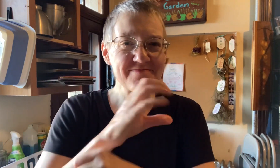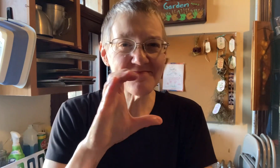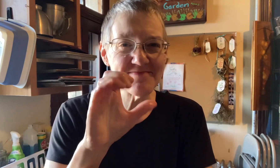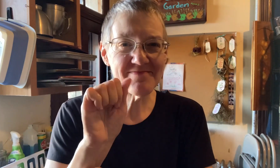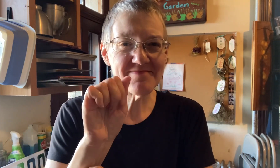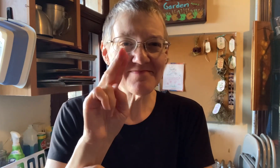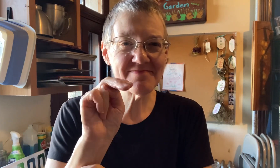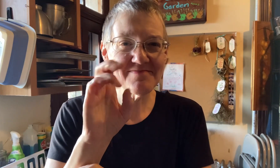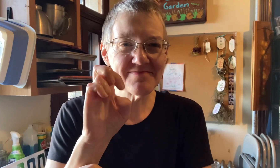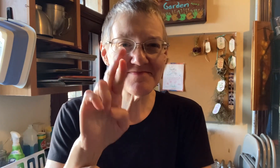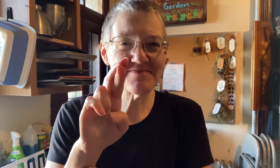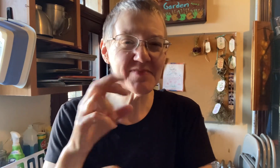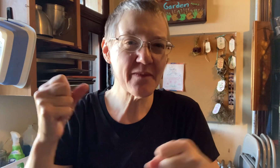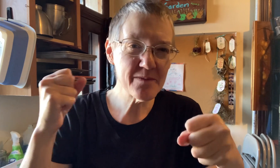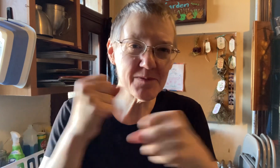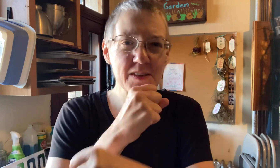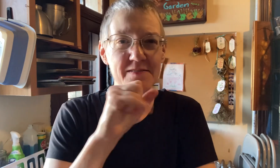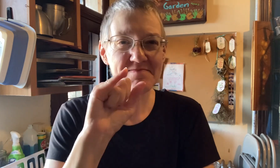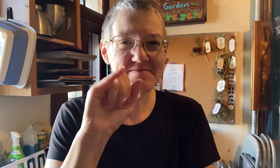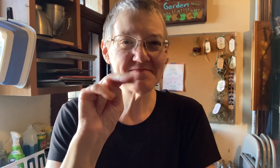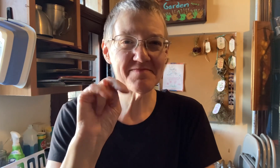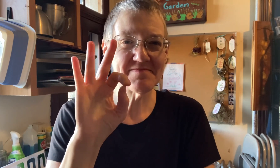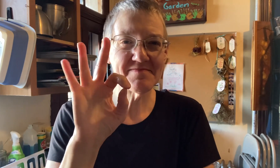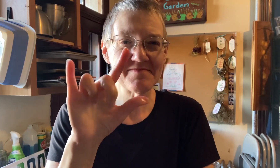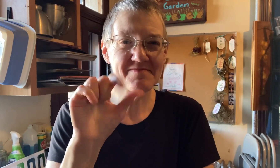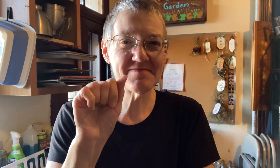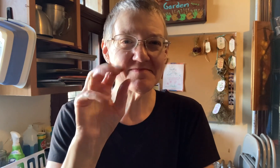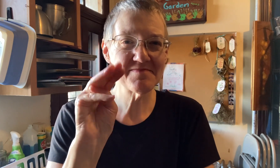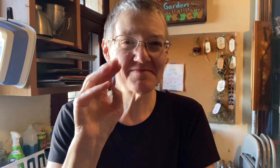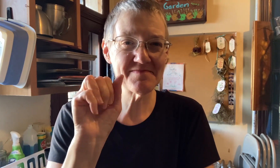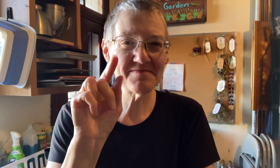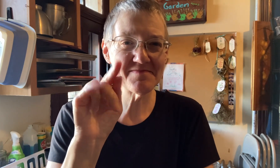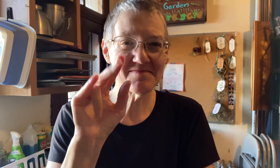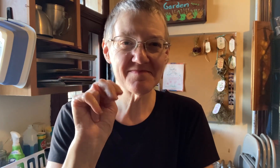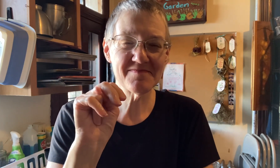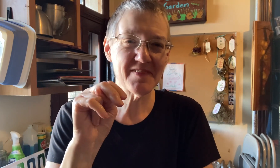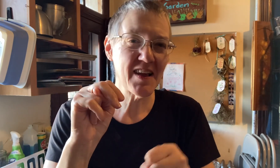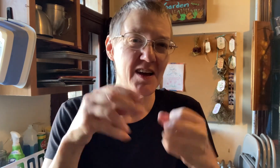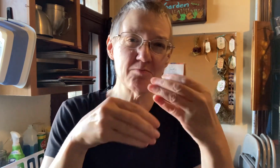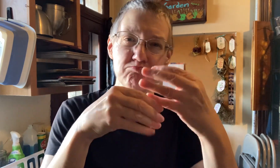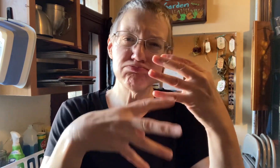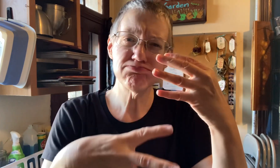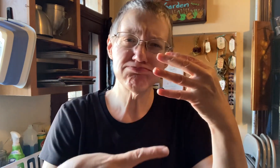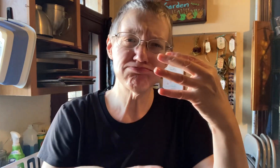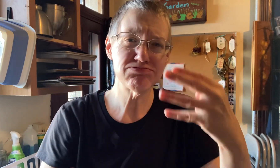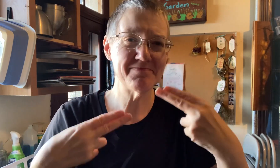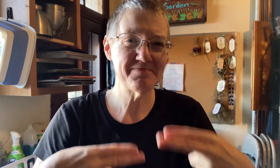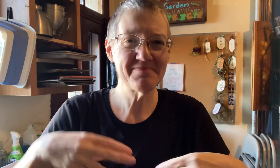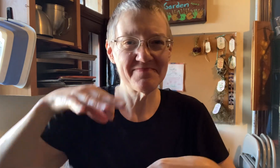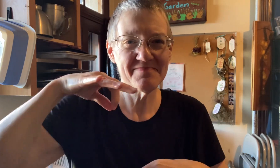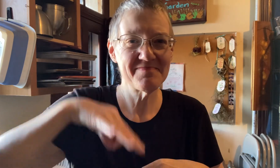health healthy chemicals cancer fighting chemicals anti-inflammatory chemicals